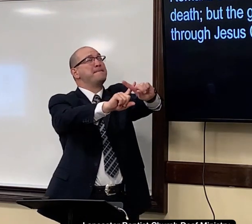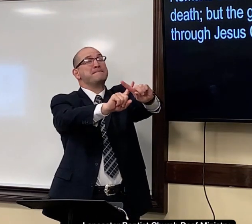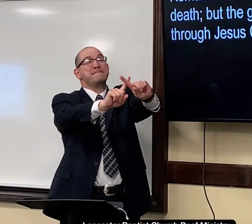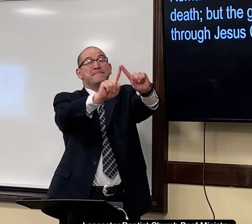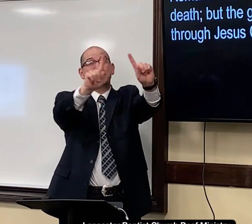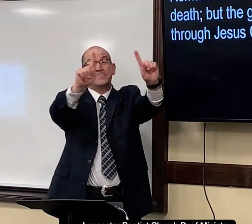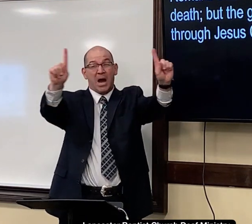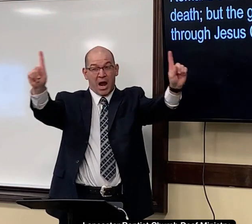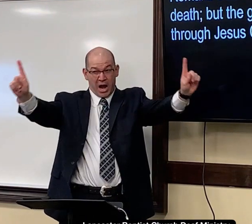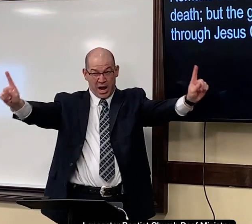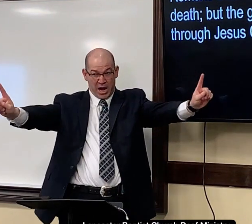But.